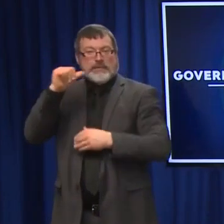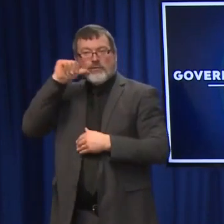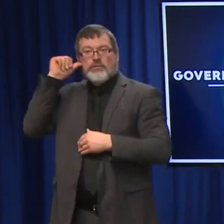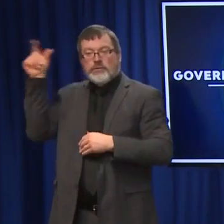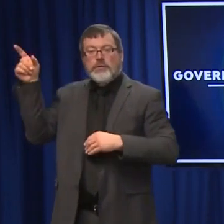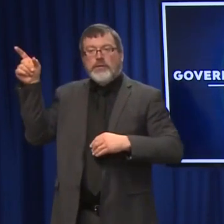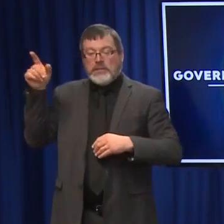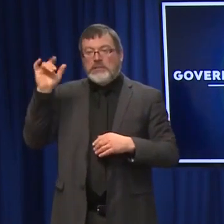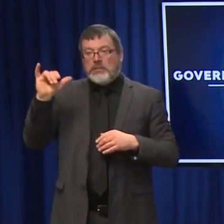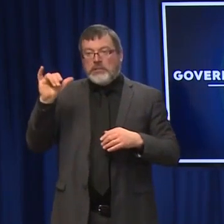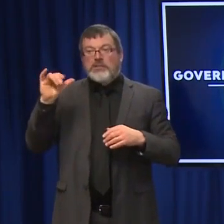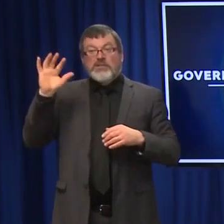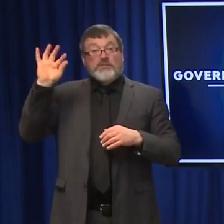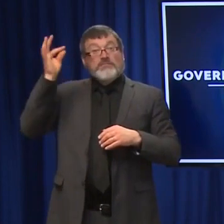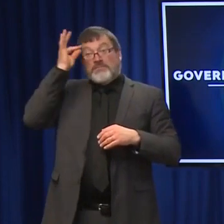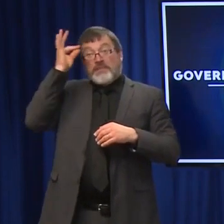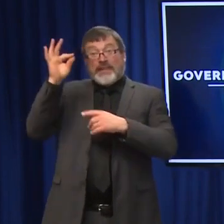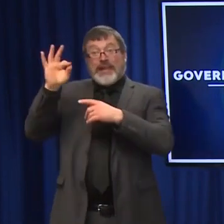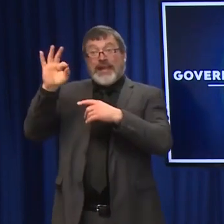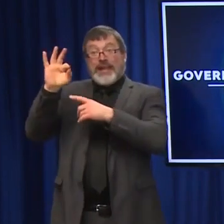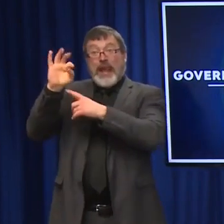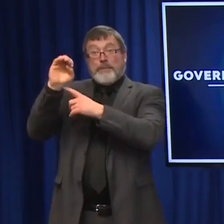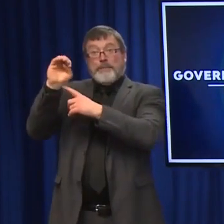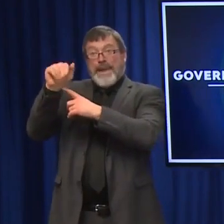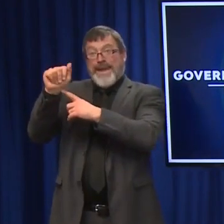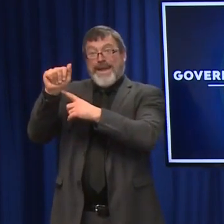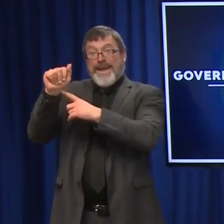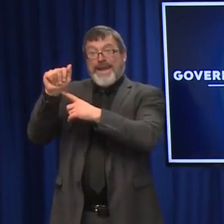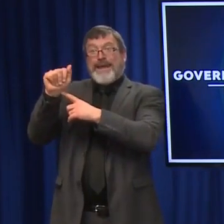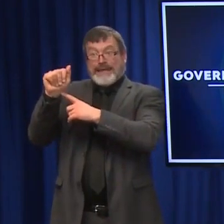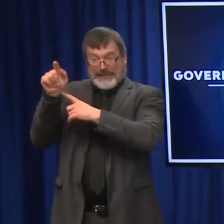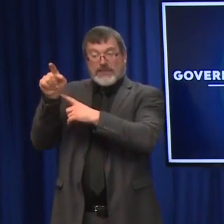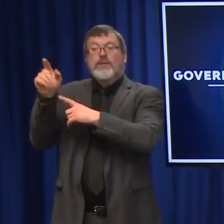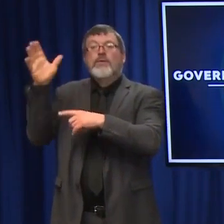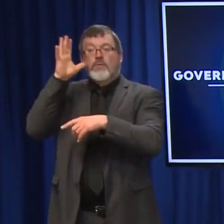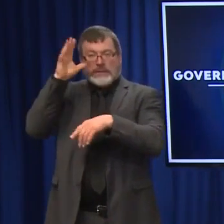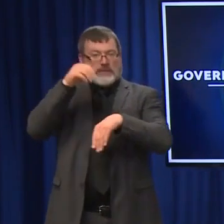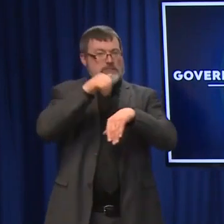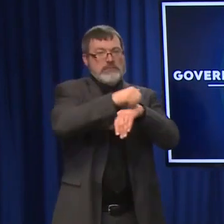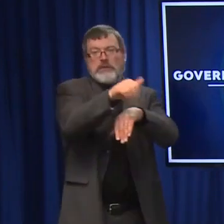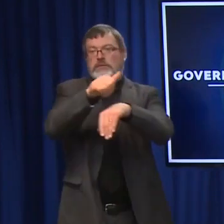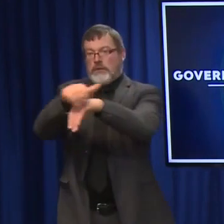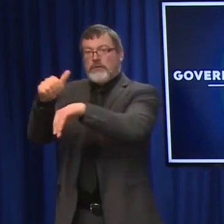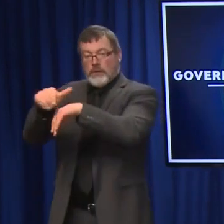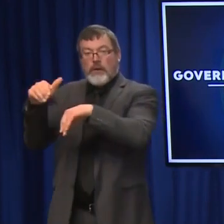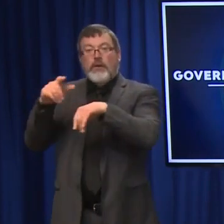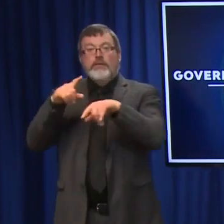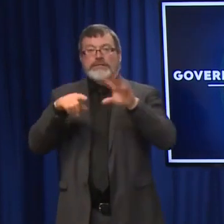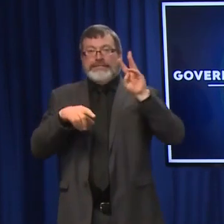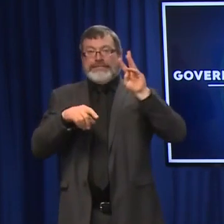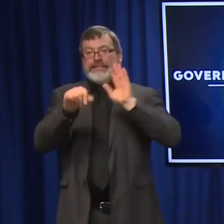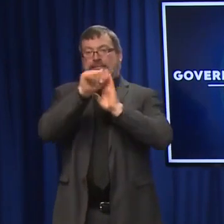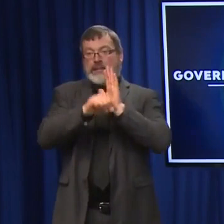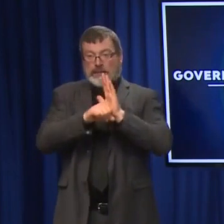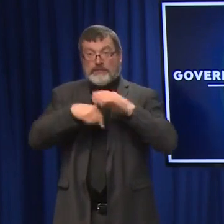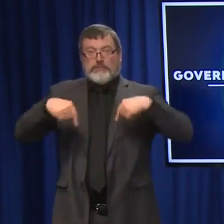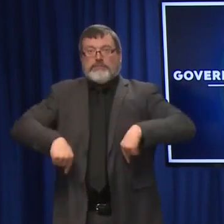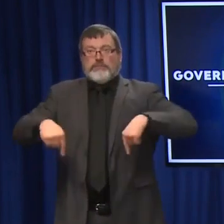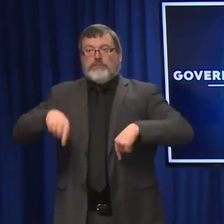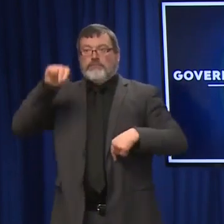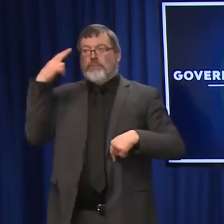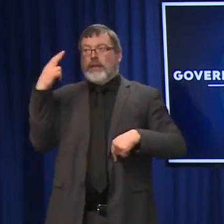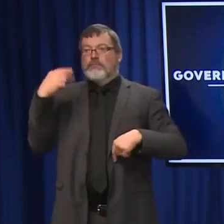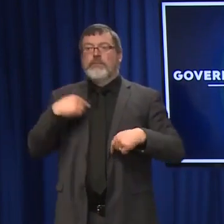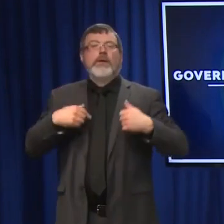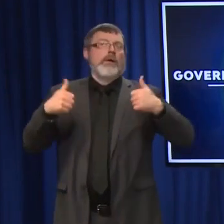federal emergency response teams would be deployed to several states, one of them being New Hampshire. So that was great news. And while we appreciate the federal government's